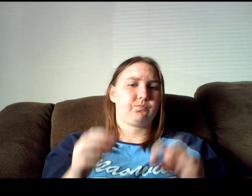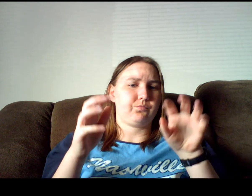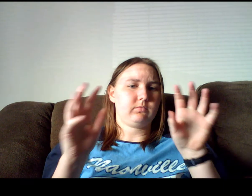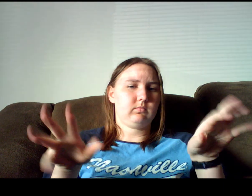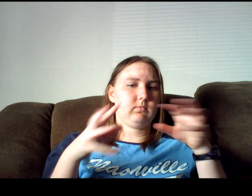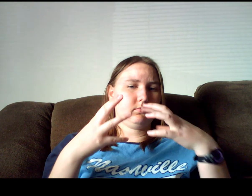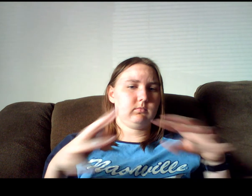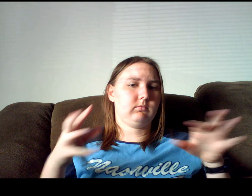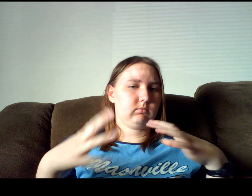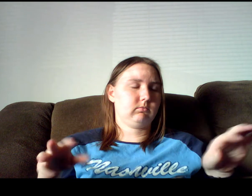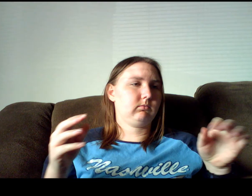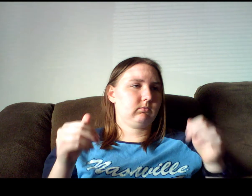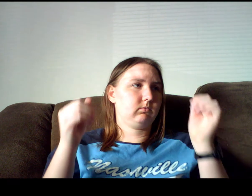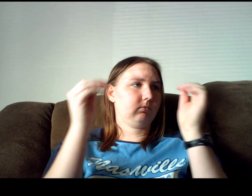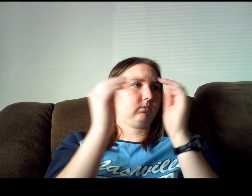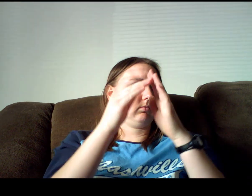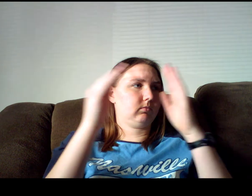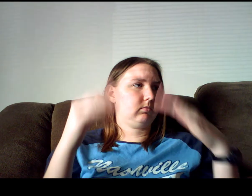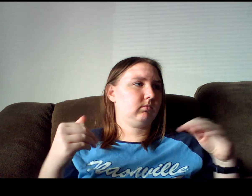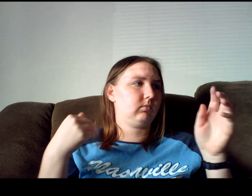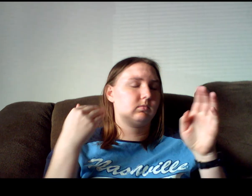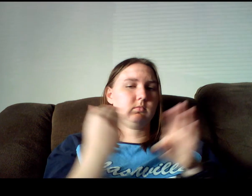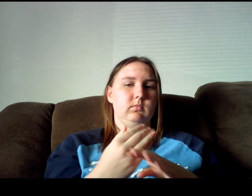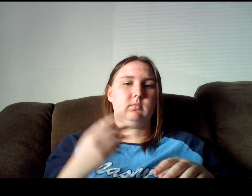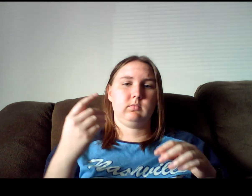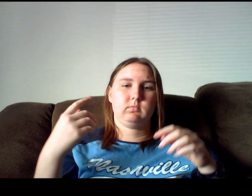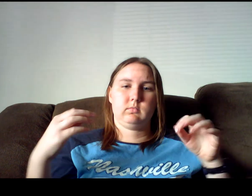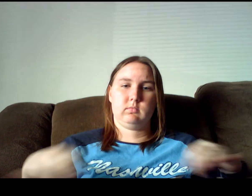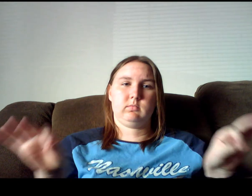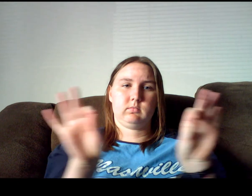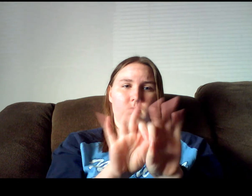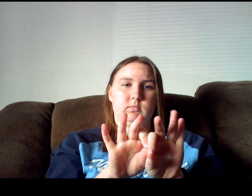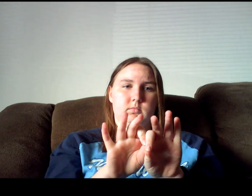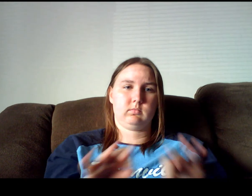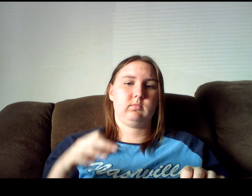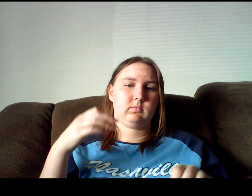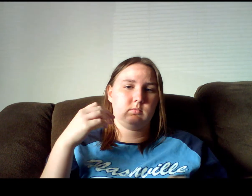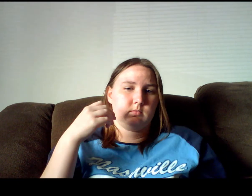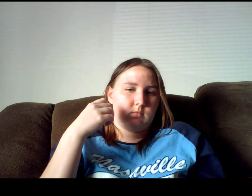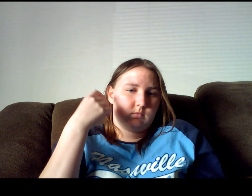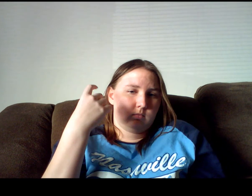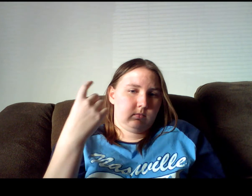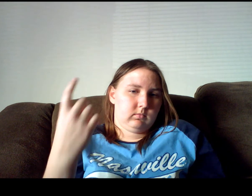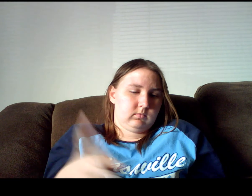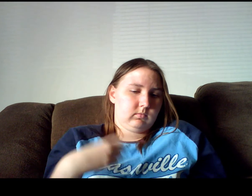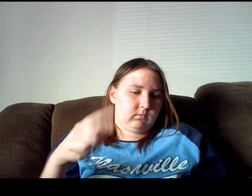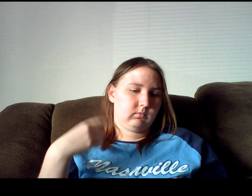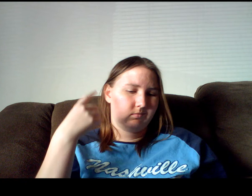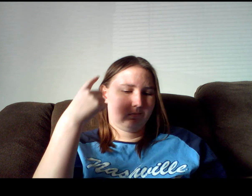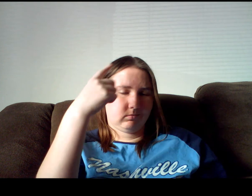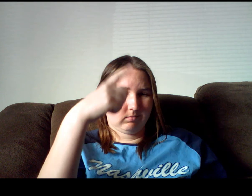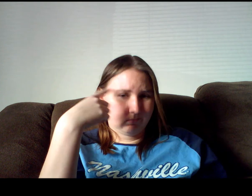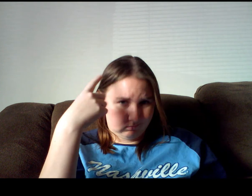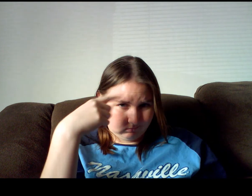difference Does Fort Worth help Cross your mind